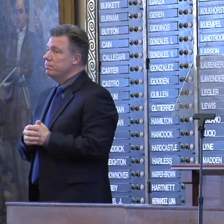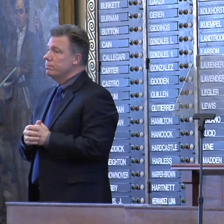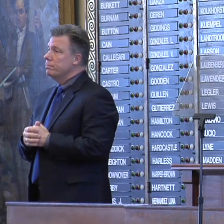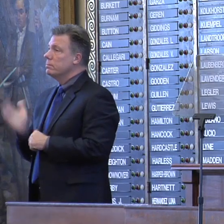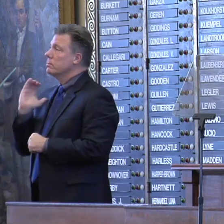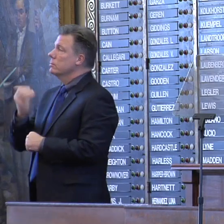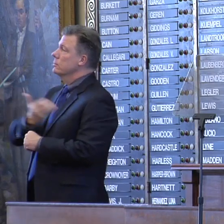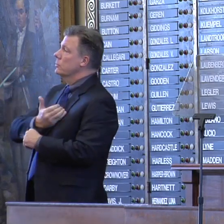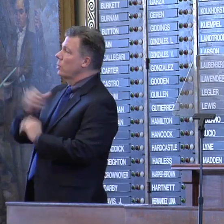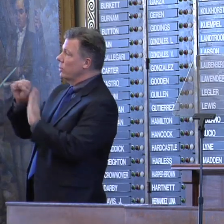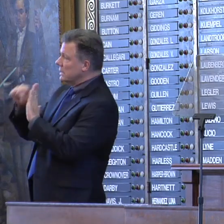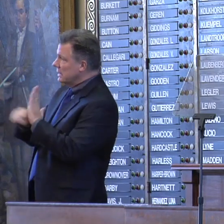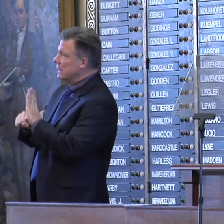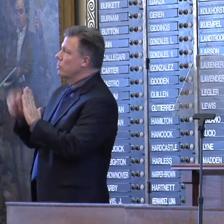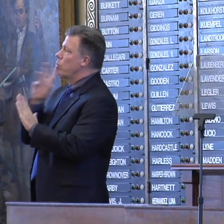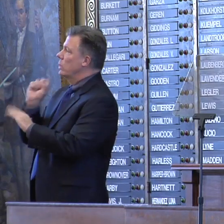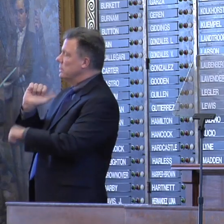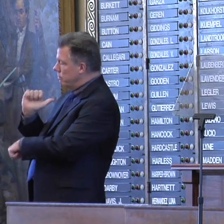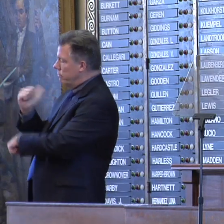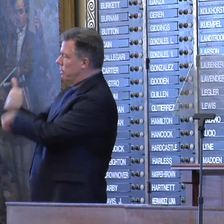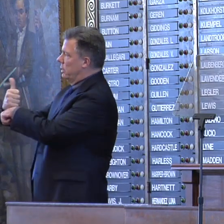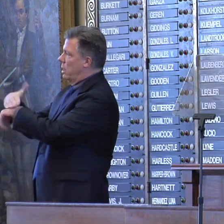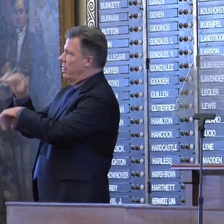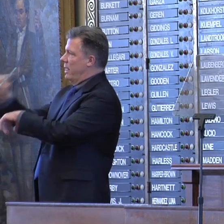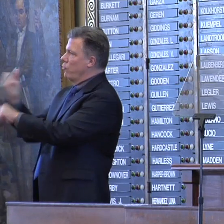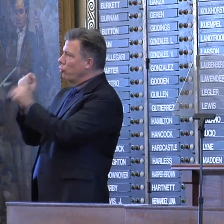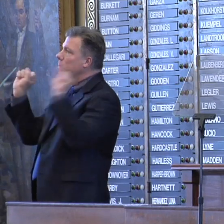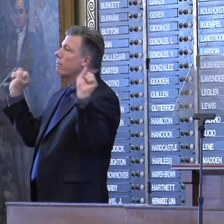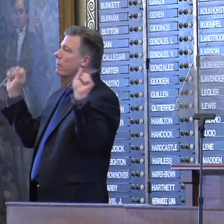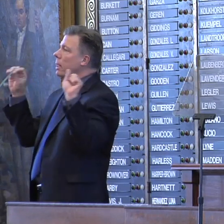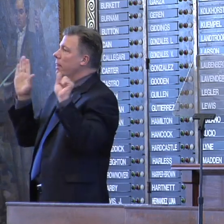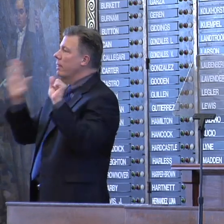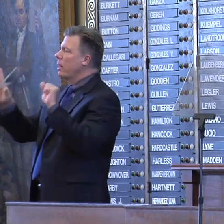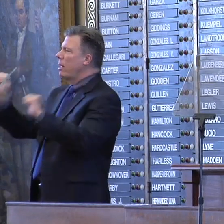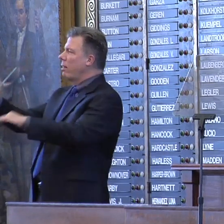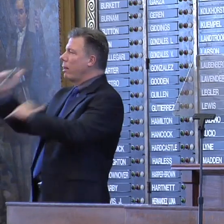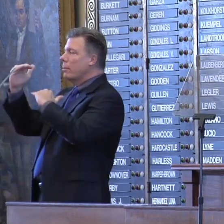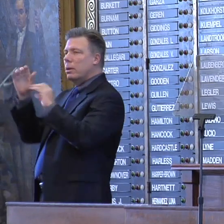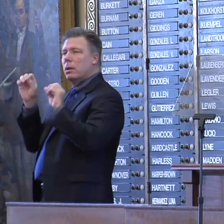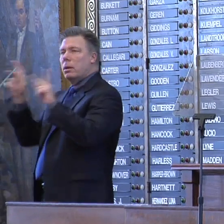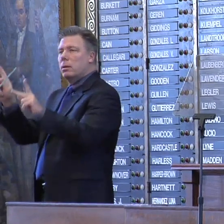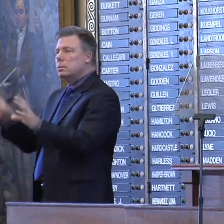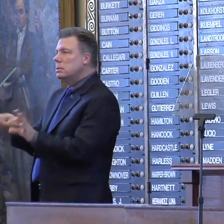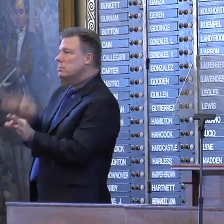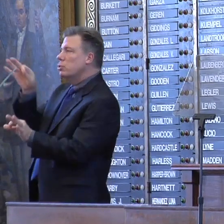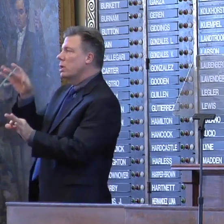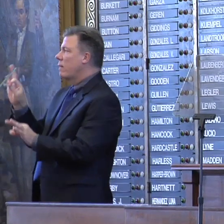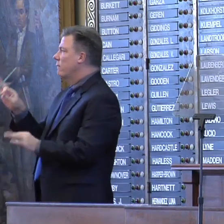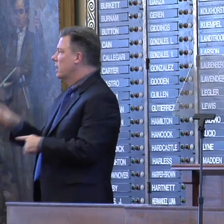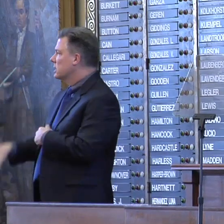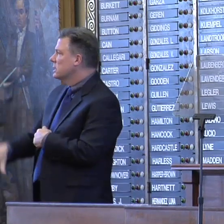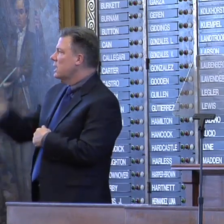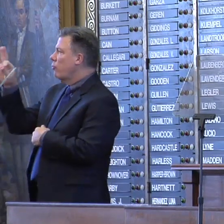Our state was built on that freedom and its unlimited opportunity. The spirit of discovery and adventure that drove